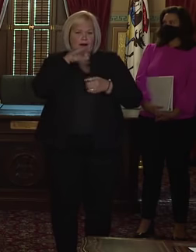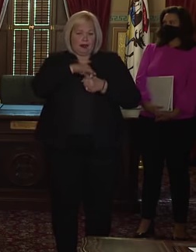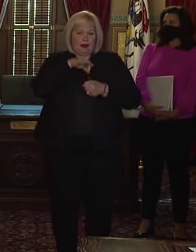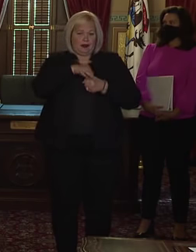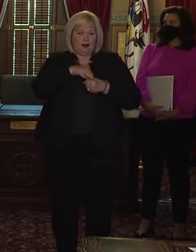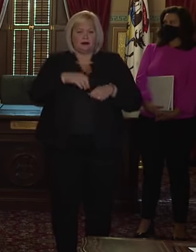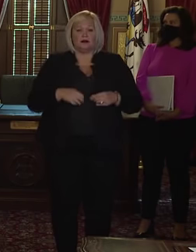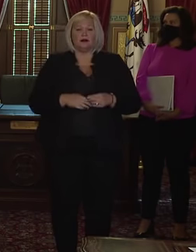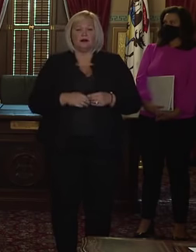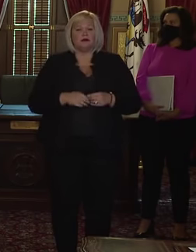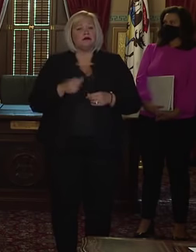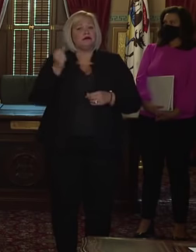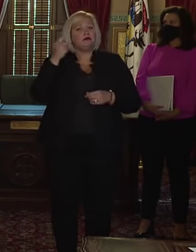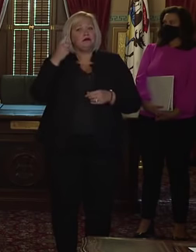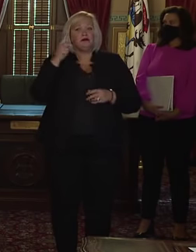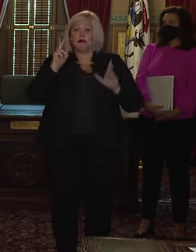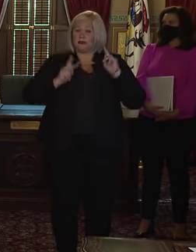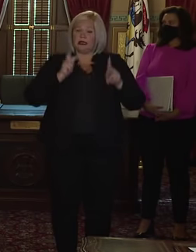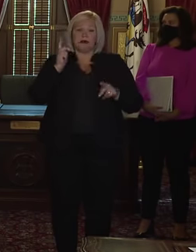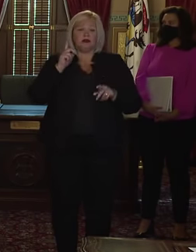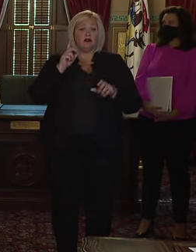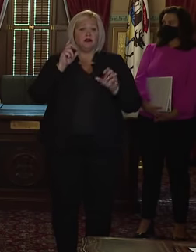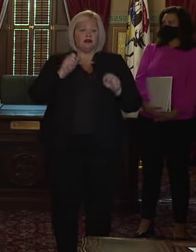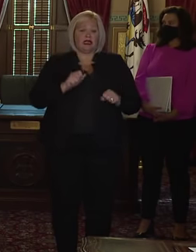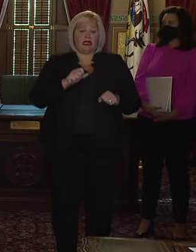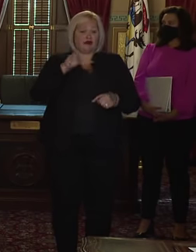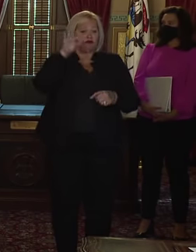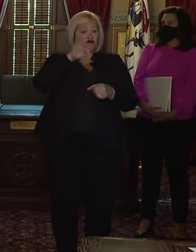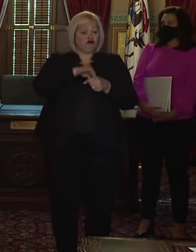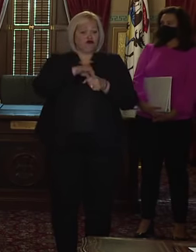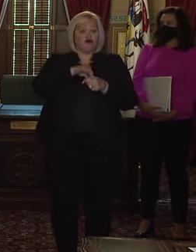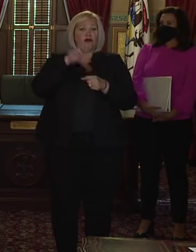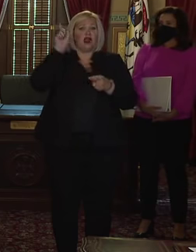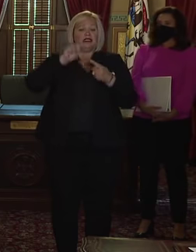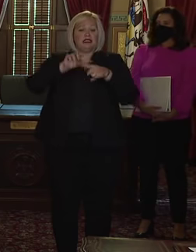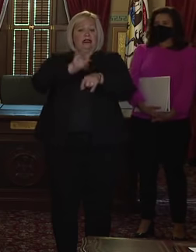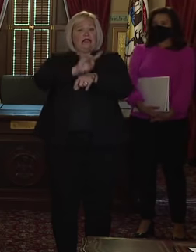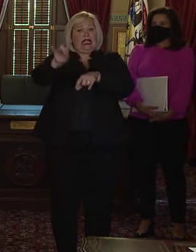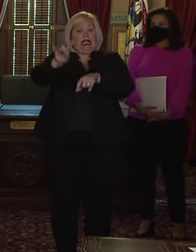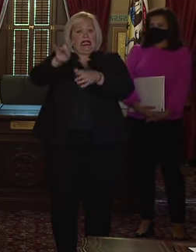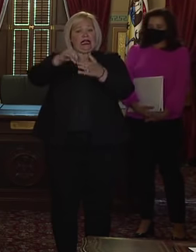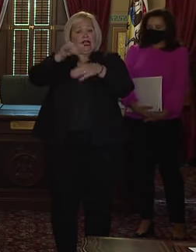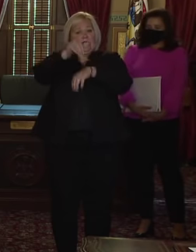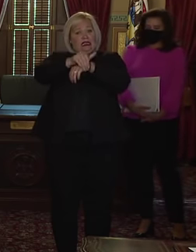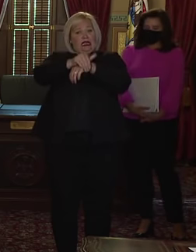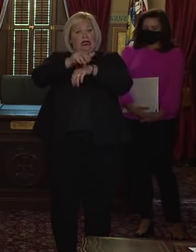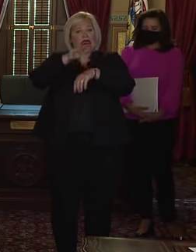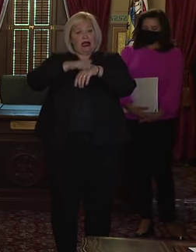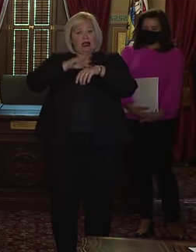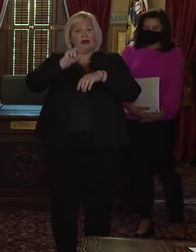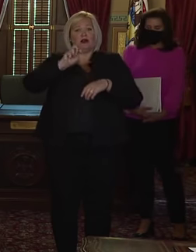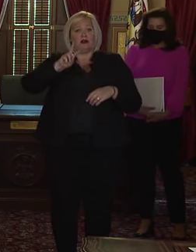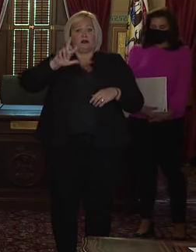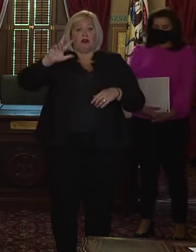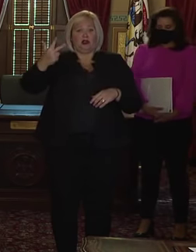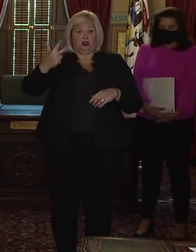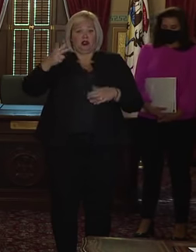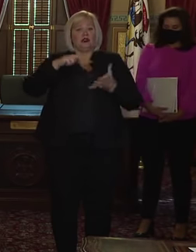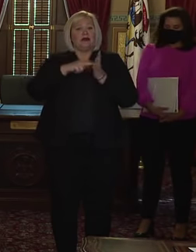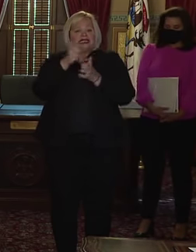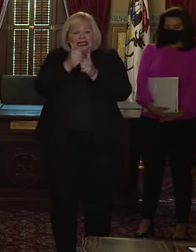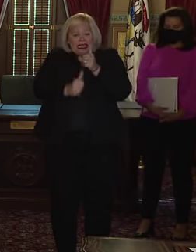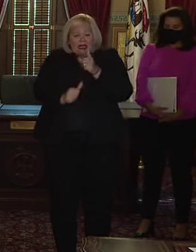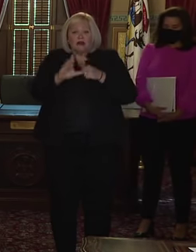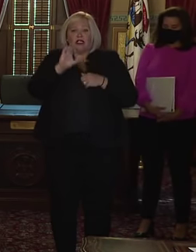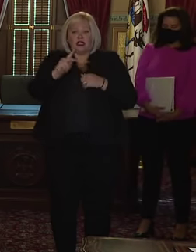entitled to cast a ballot or return their ballot up until 8 p.m. So every clerk's office will